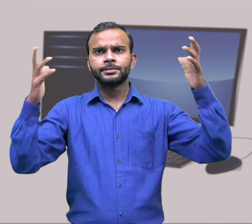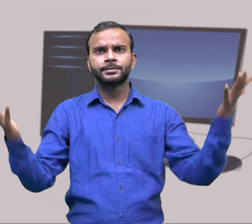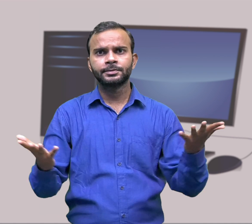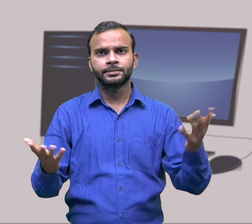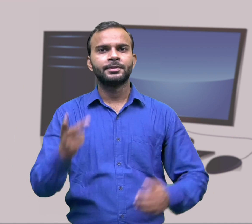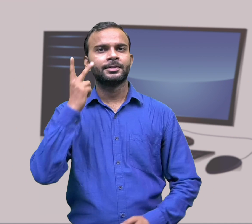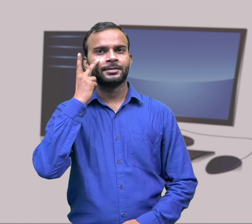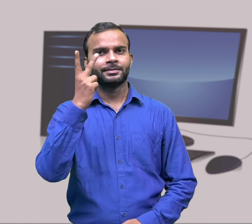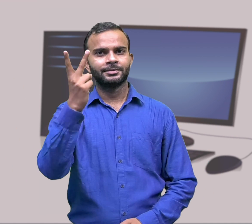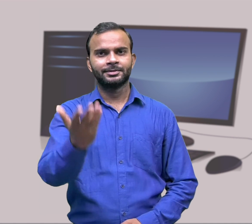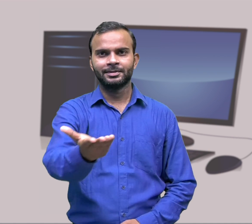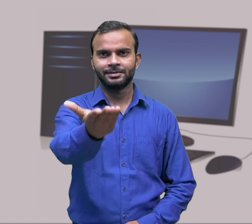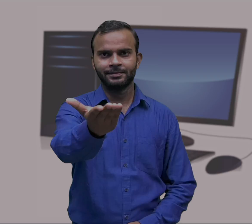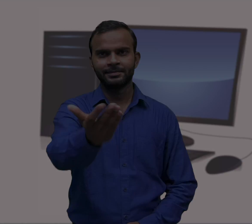Let's take a look at the topic.